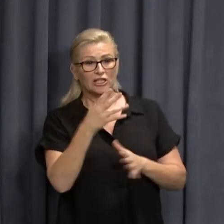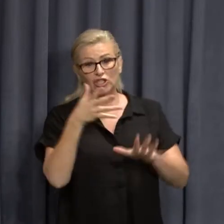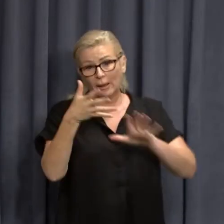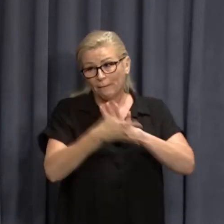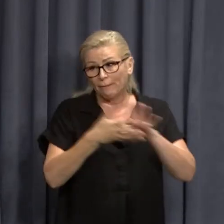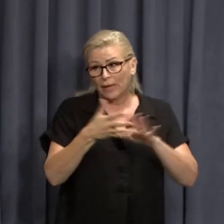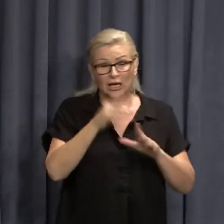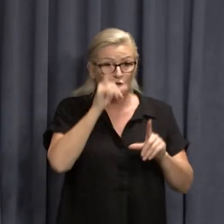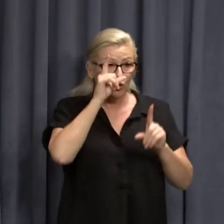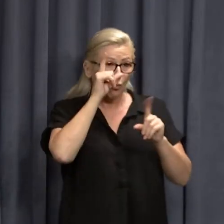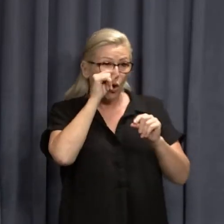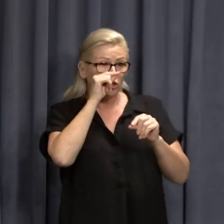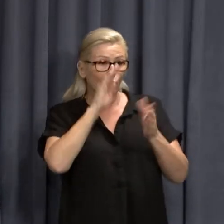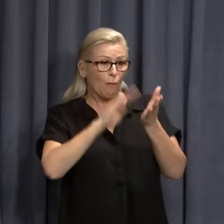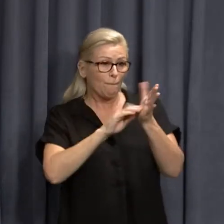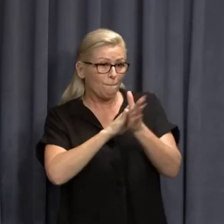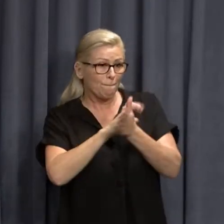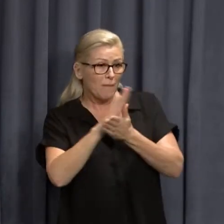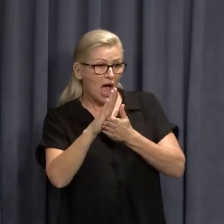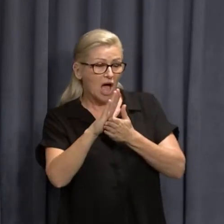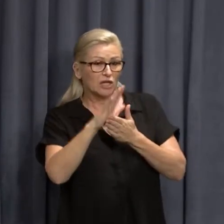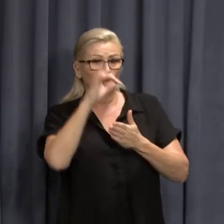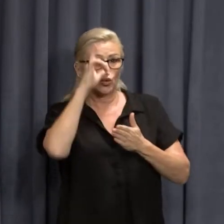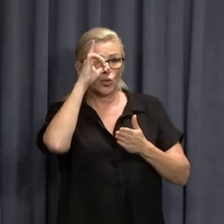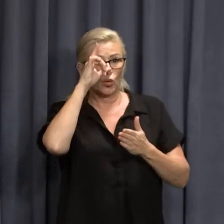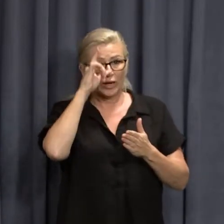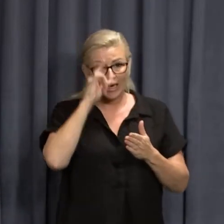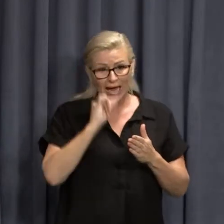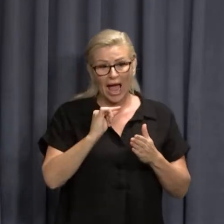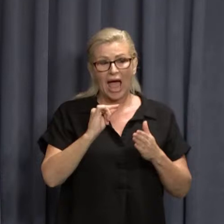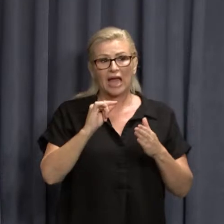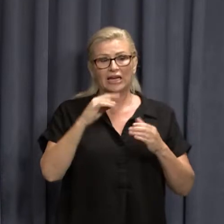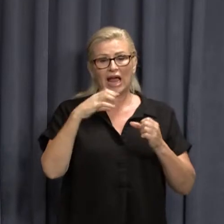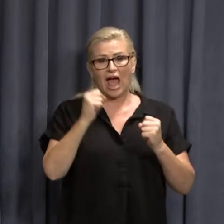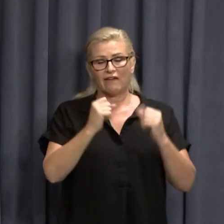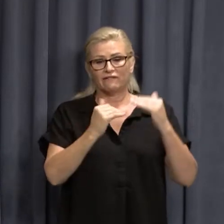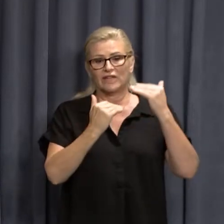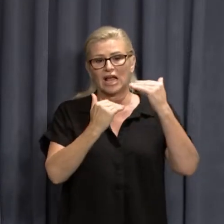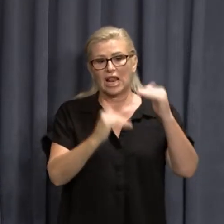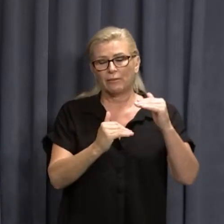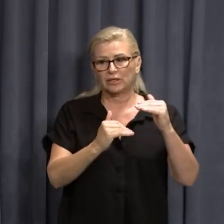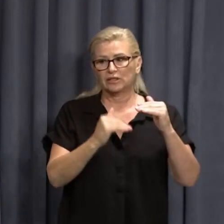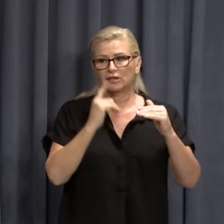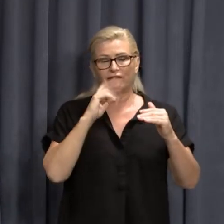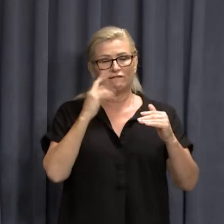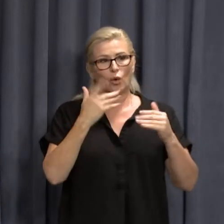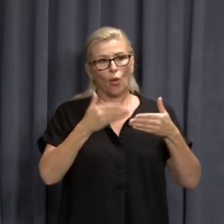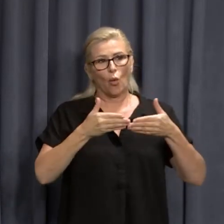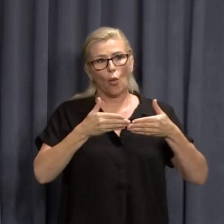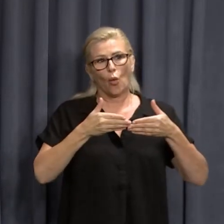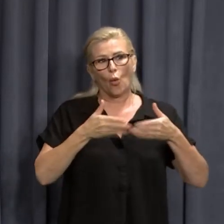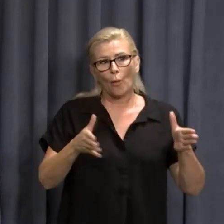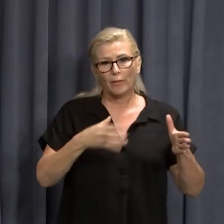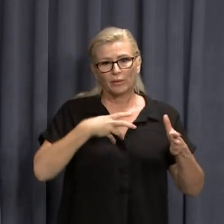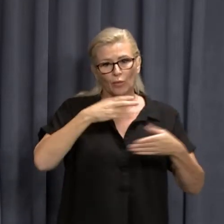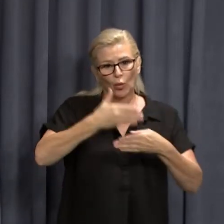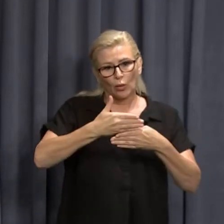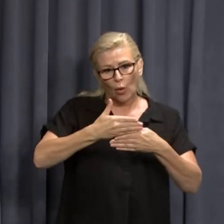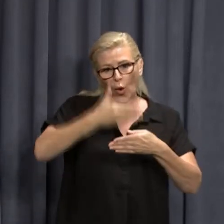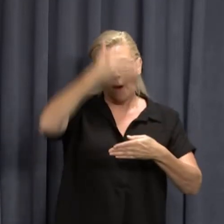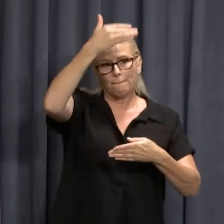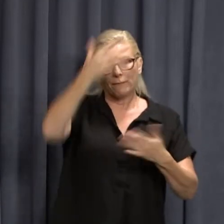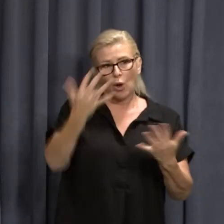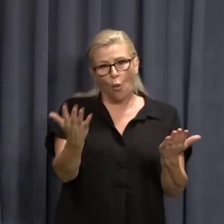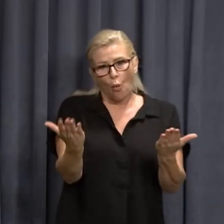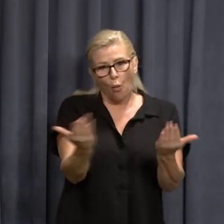be looking at having some restrictions in place if we are going to sort of start having those borders open up we wouldn't be looking